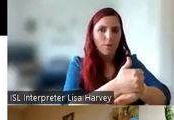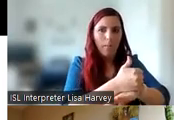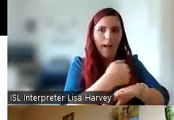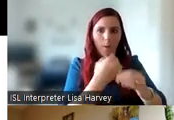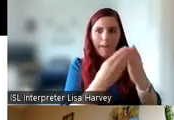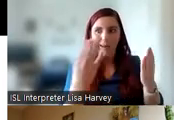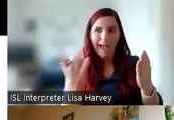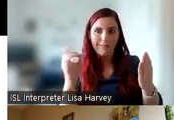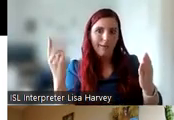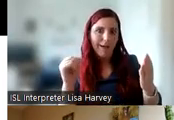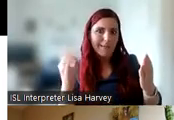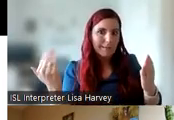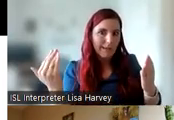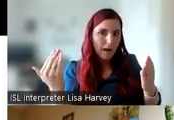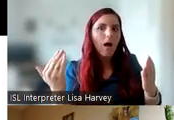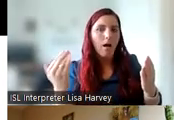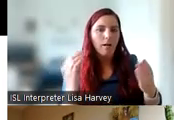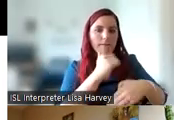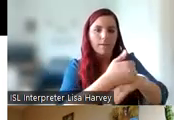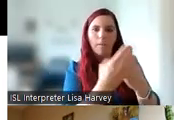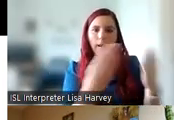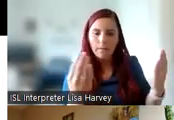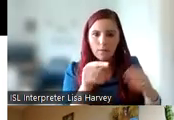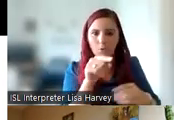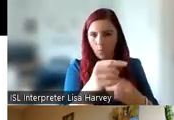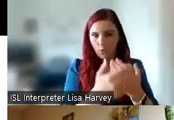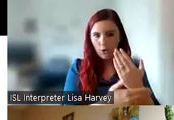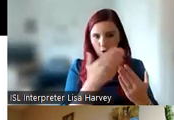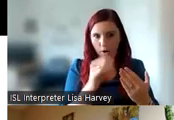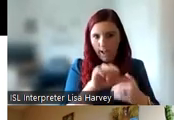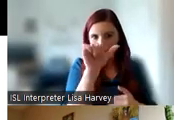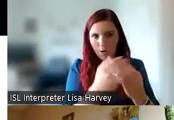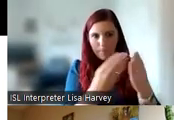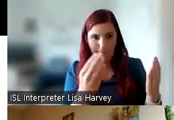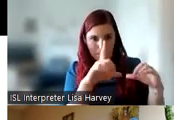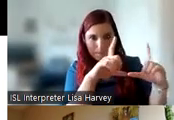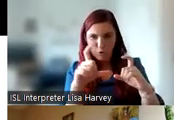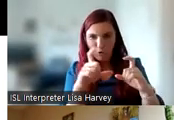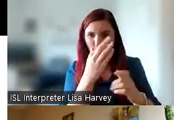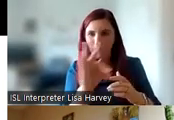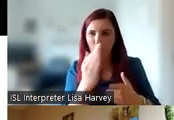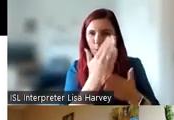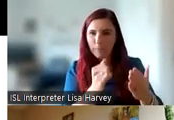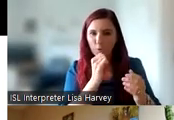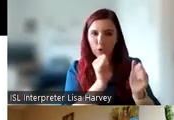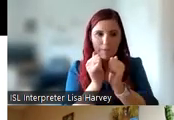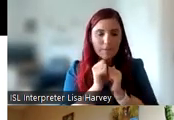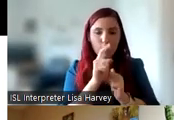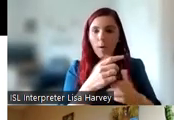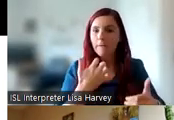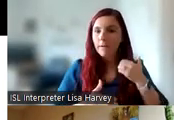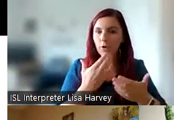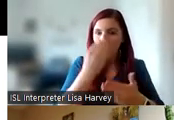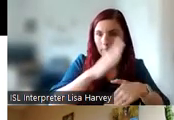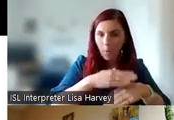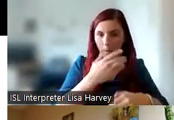So eight young adults initially became involved in the young adult panel, and these are pictures from some of the first meetings. If you're interested in learning more about the